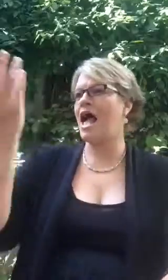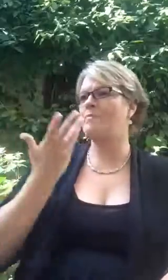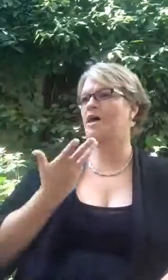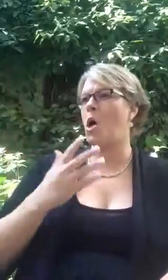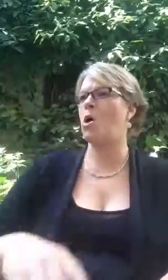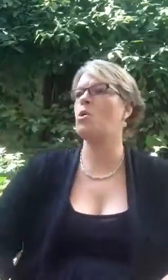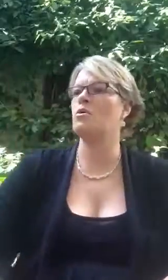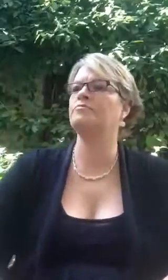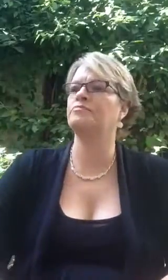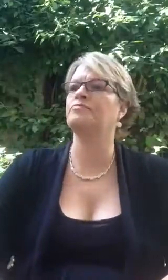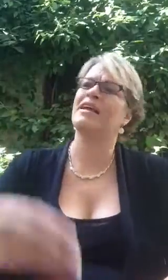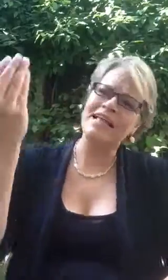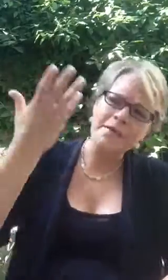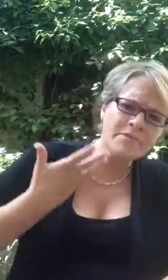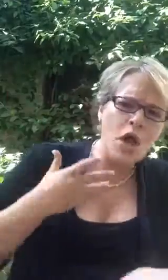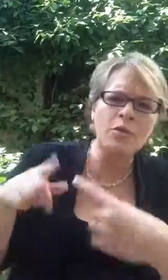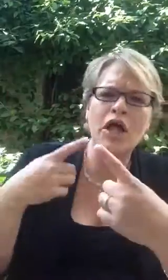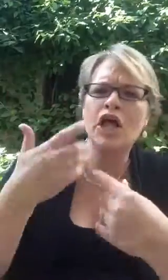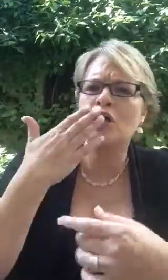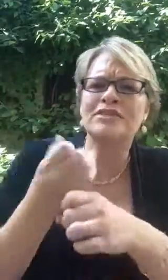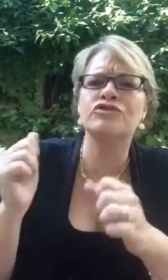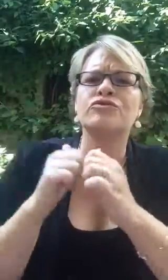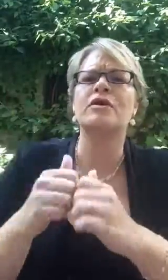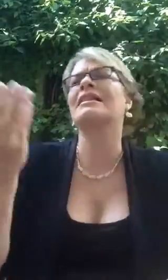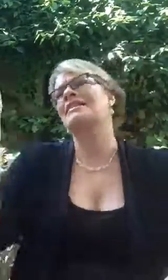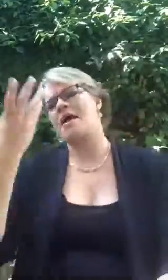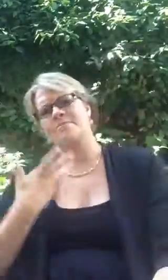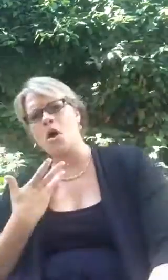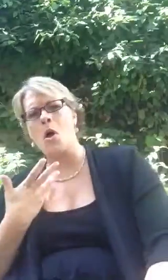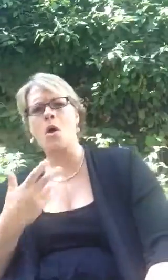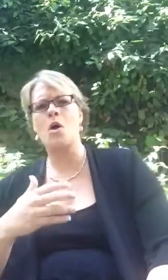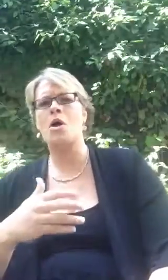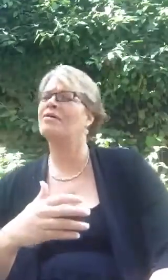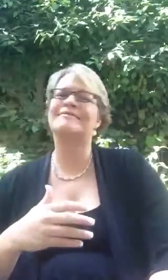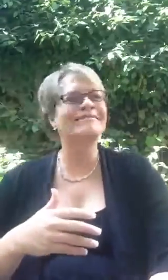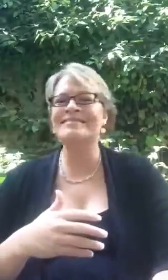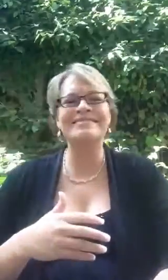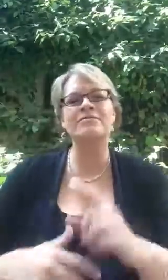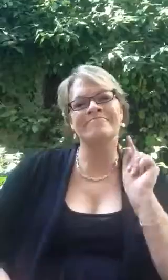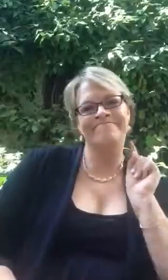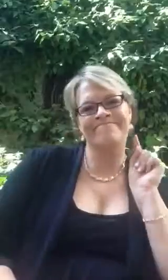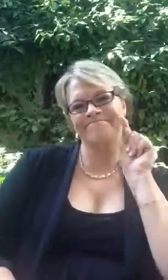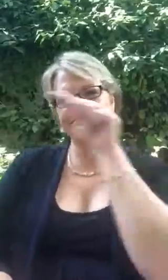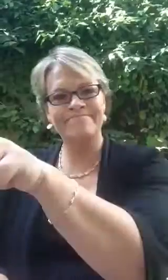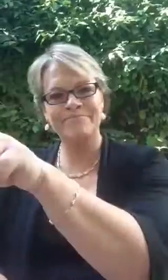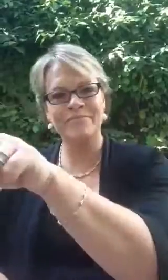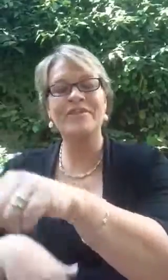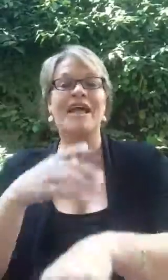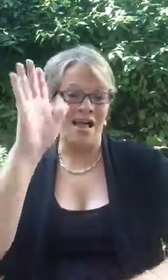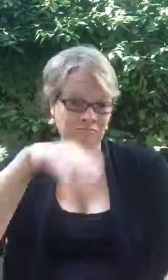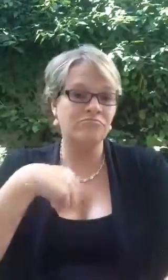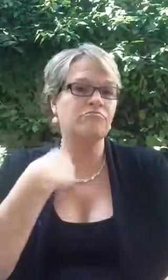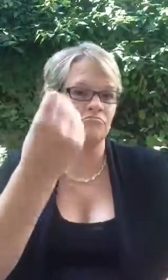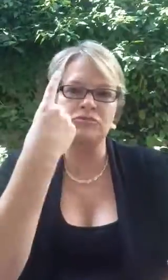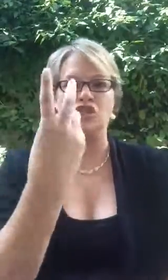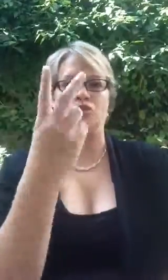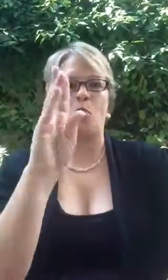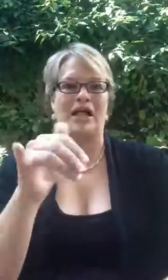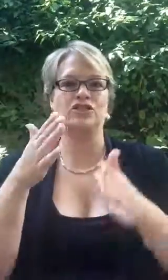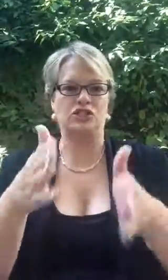You a little bit, but you of hair. It's too small. You how